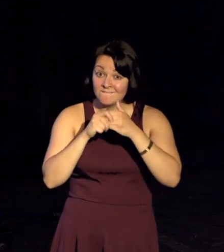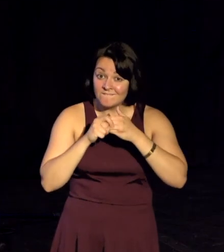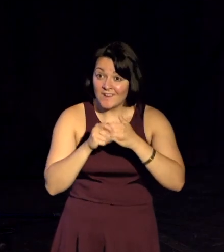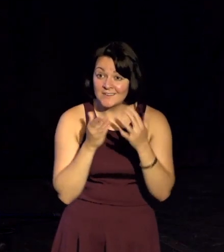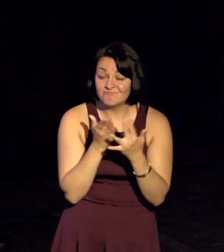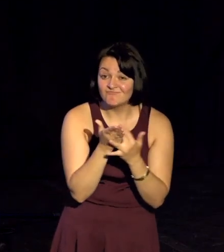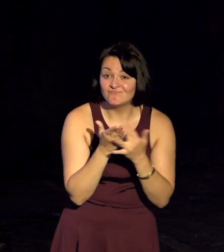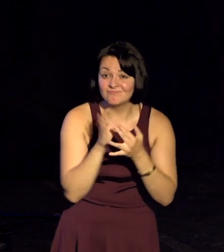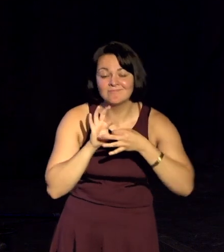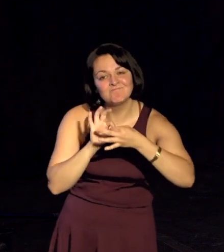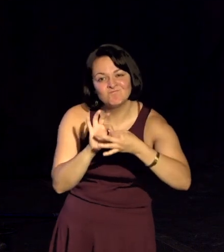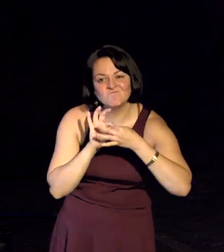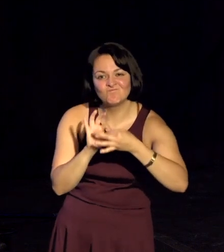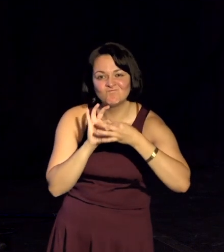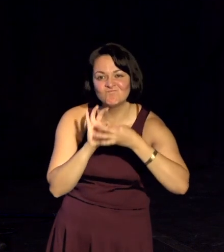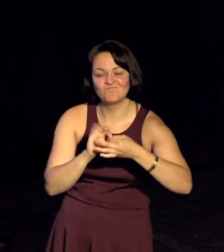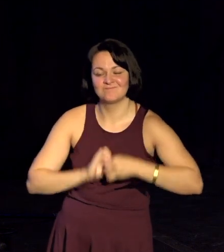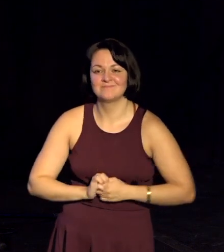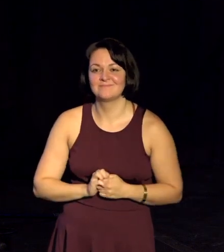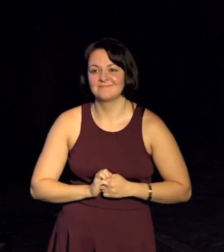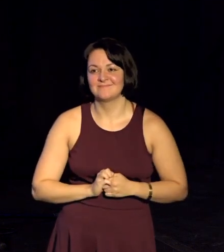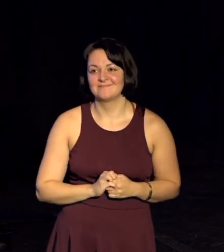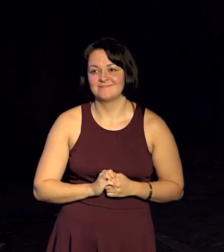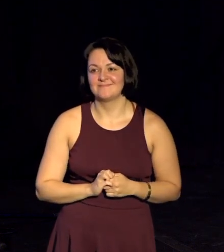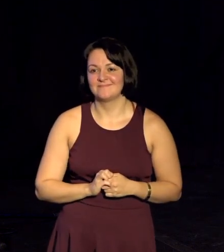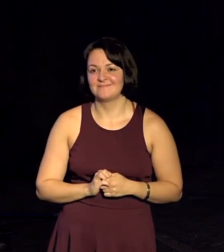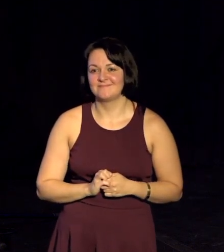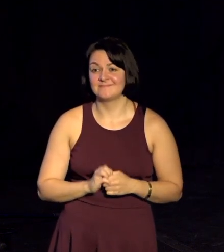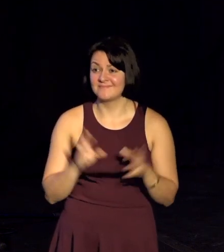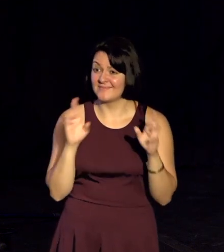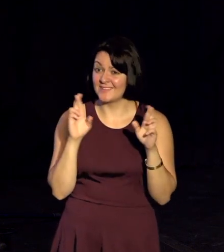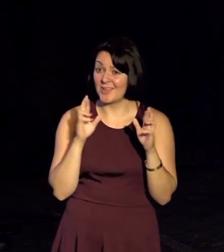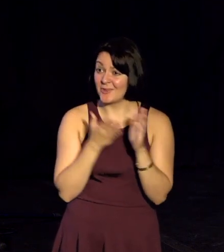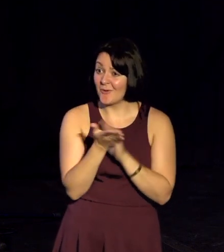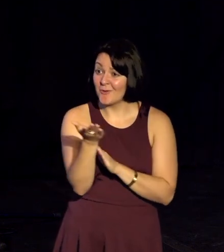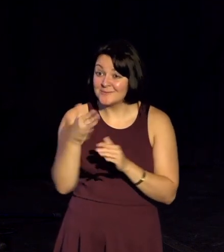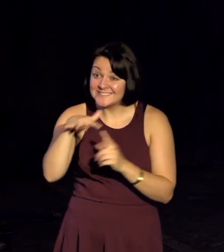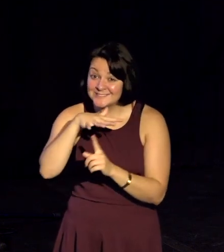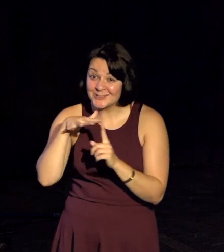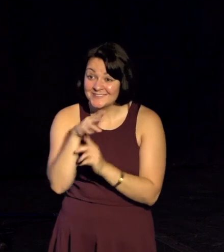Stronger friendships develop. And maybe more of us will see you in society.